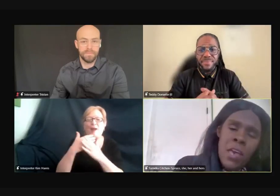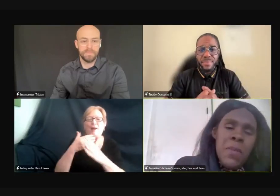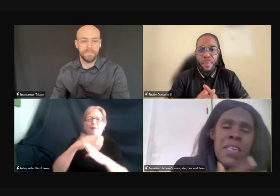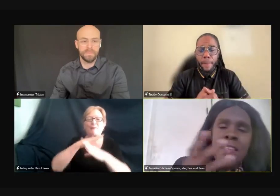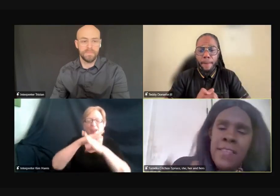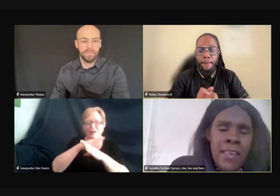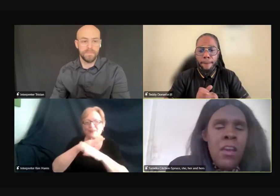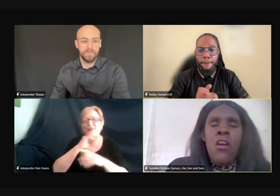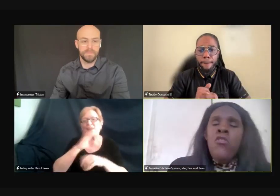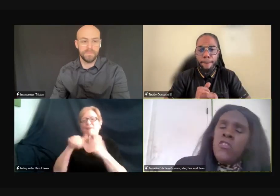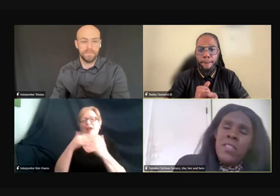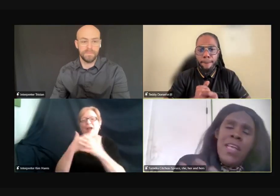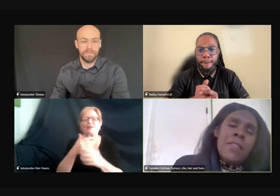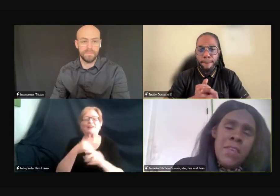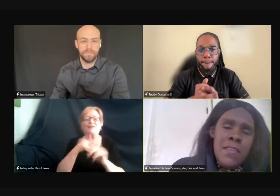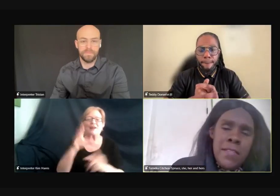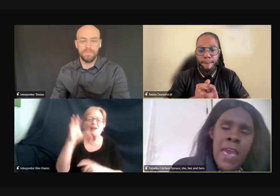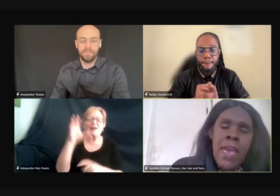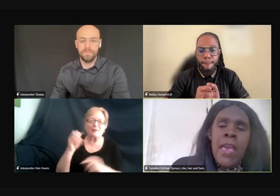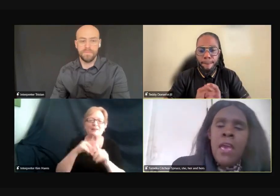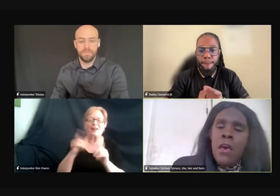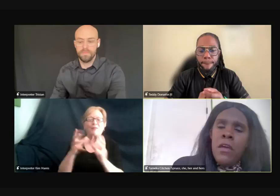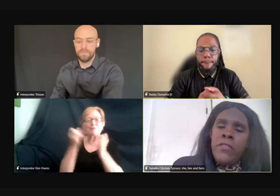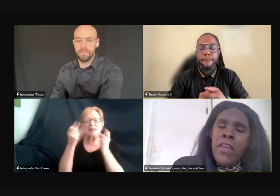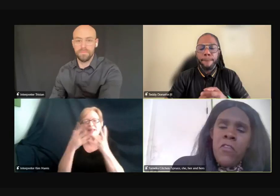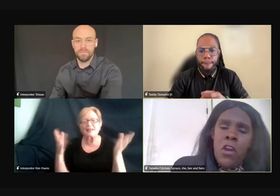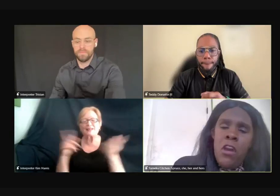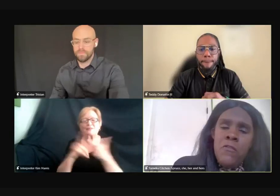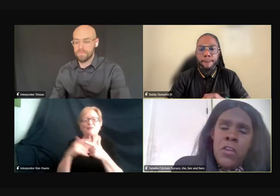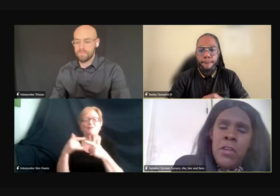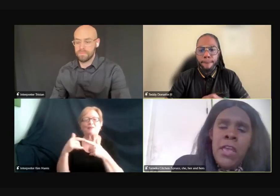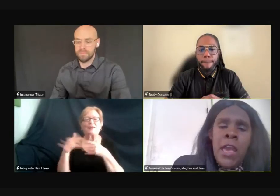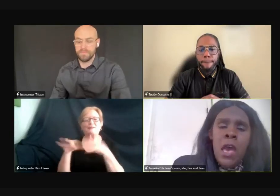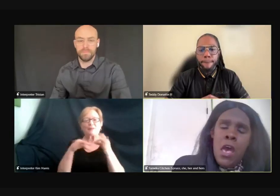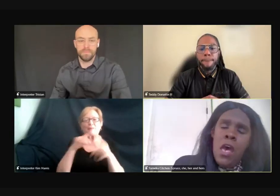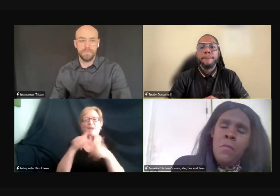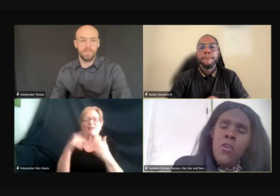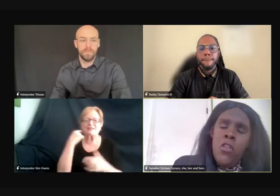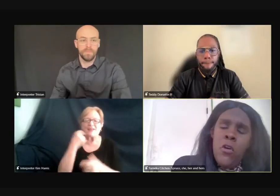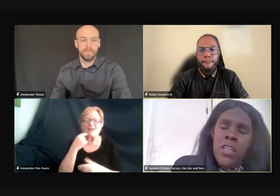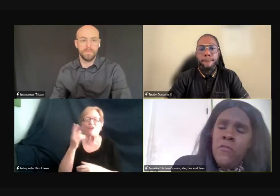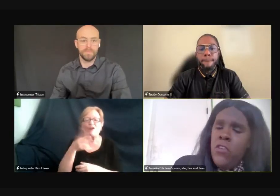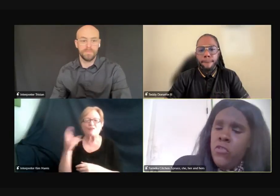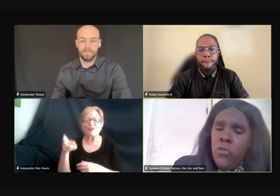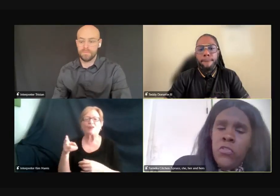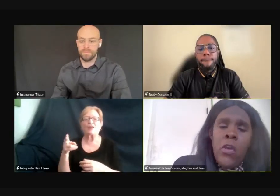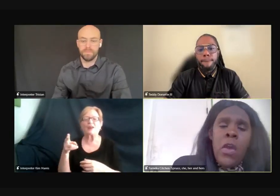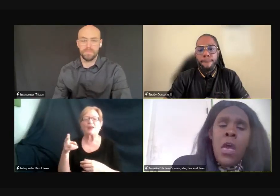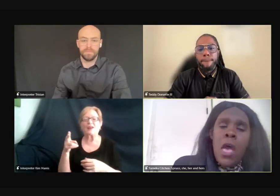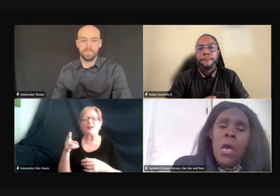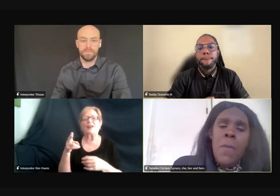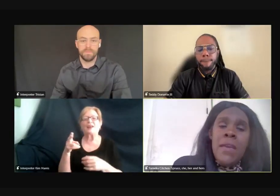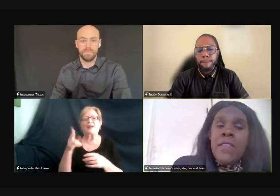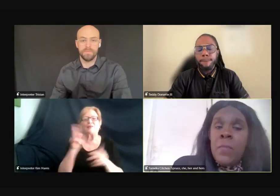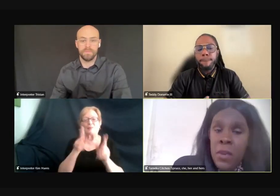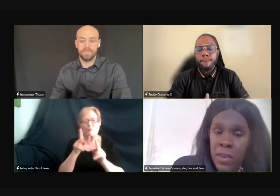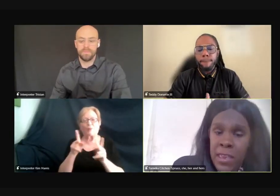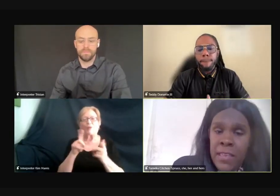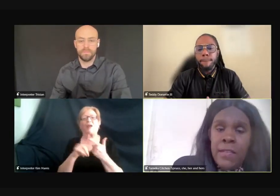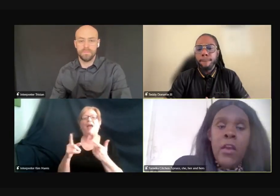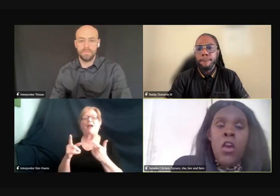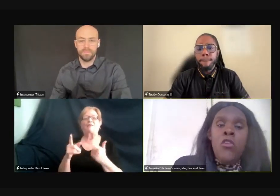talk about companies and just a lot of these that, uh, deaf and hard of hearing, uh, you know, individuals, uh,